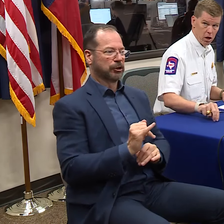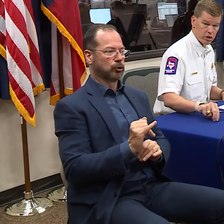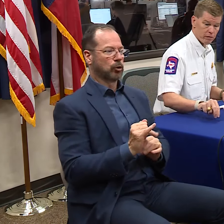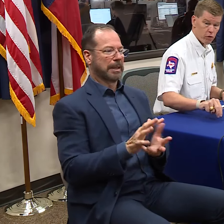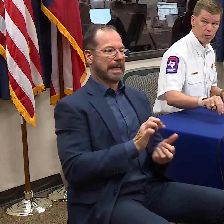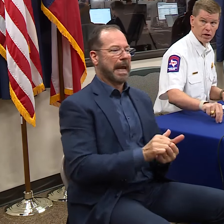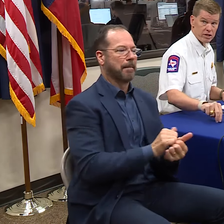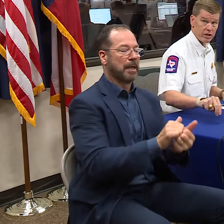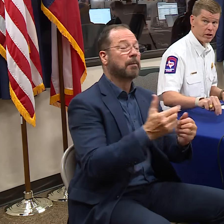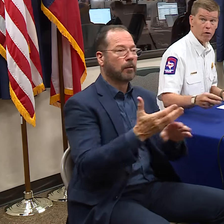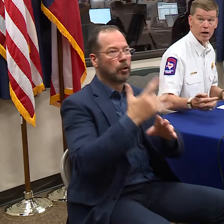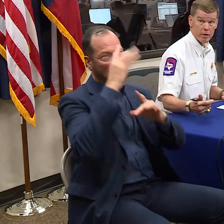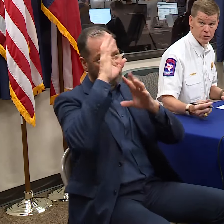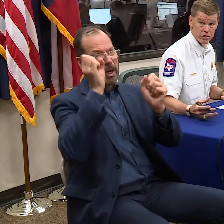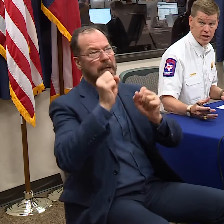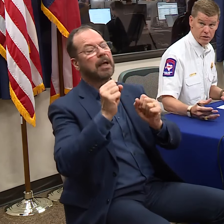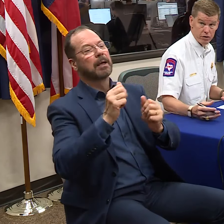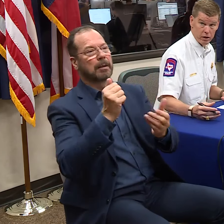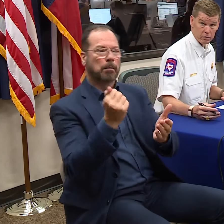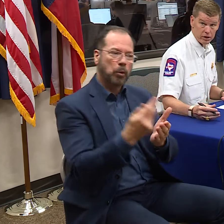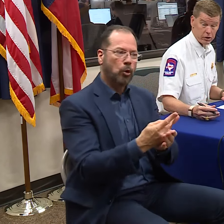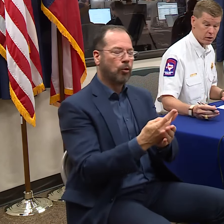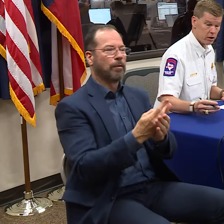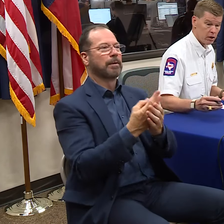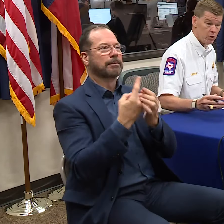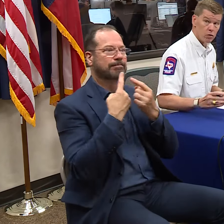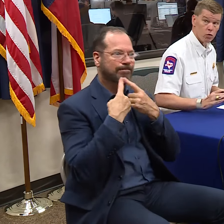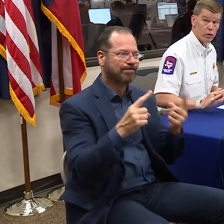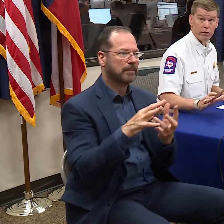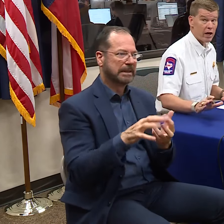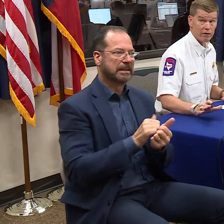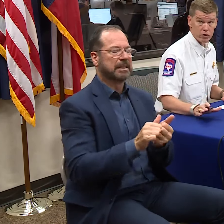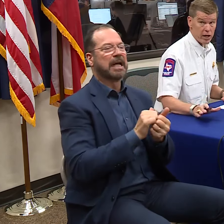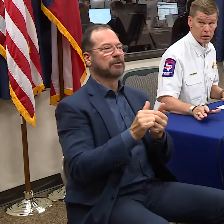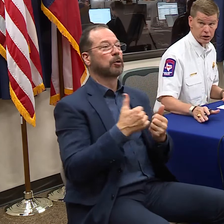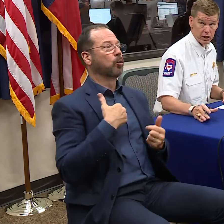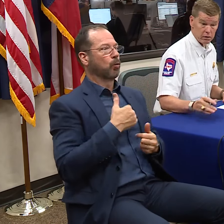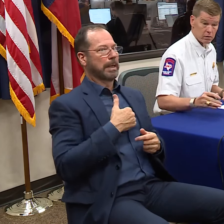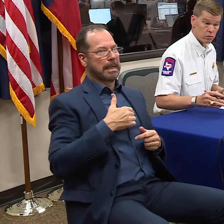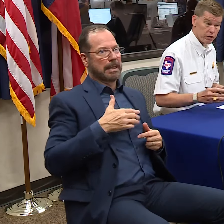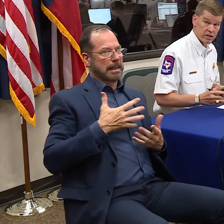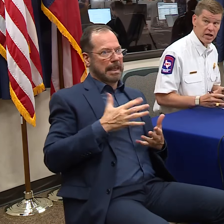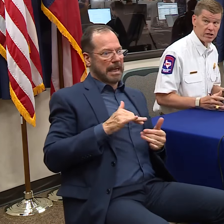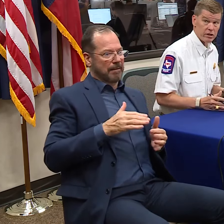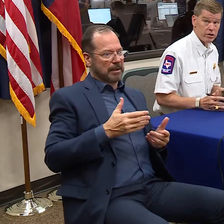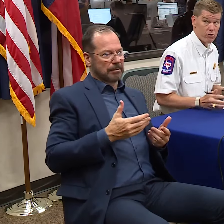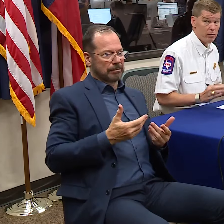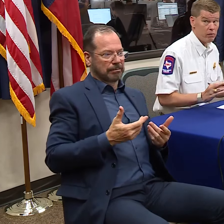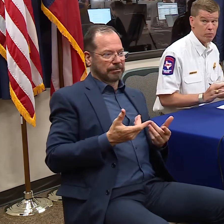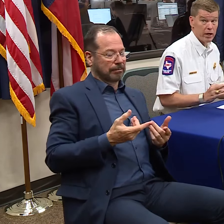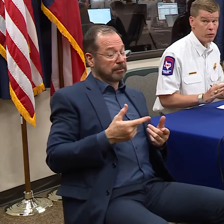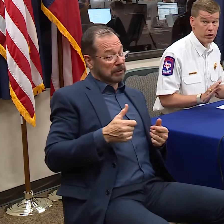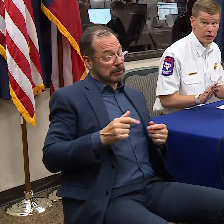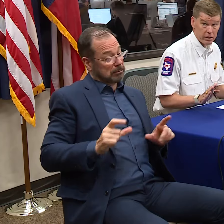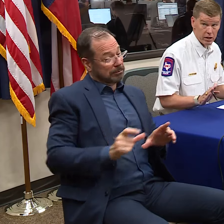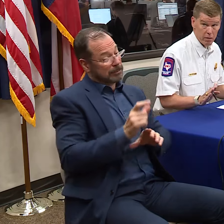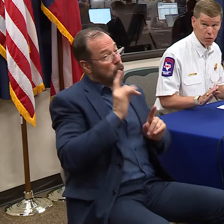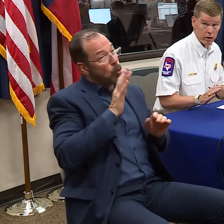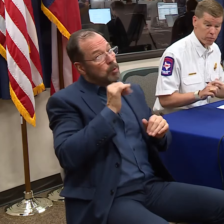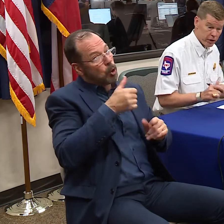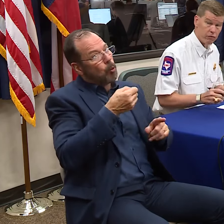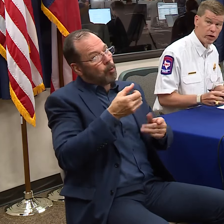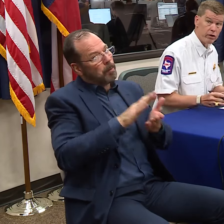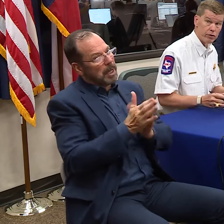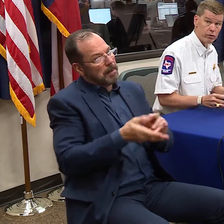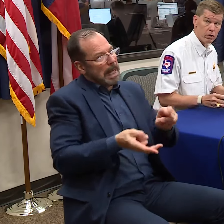and public loss before the president can grant a major disaster declaration. We don't have those dollars yet. With the size of this storm, man, we're praying we don't get to